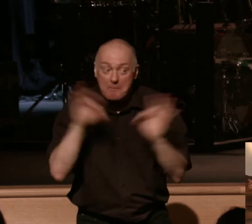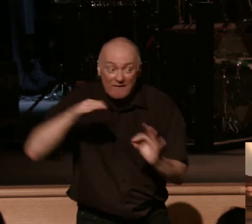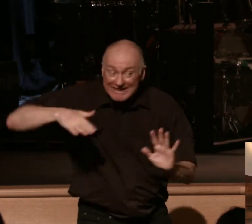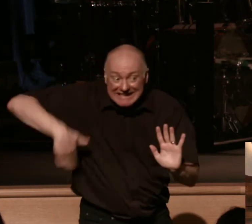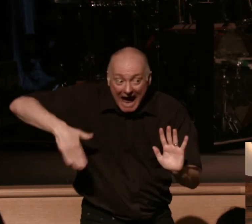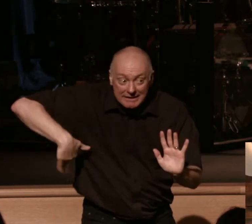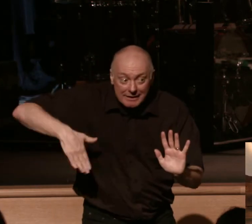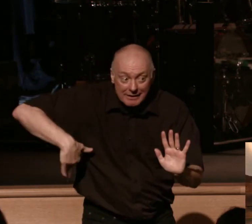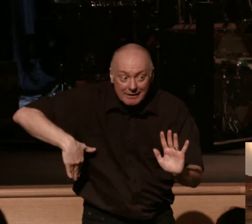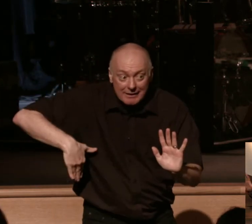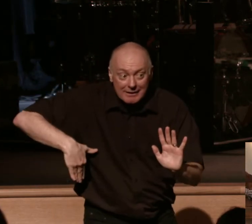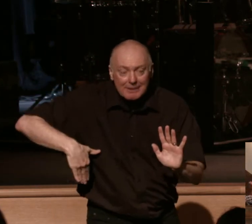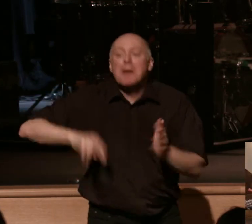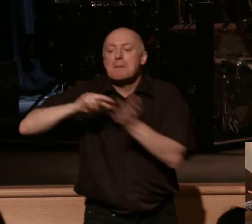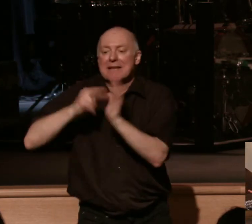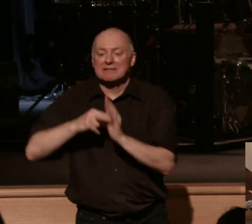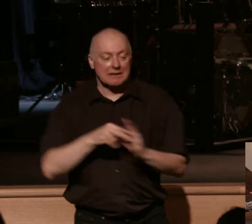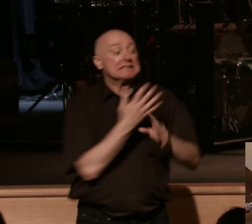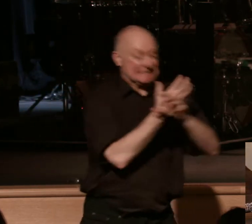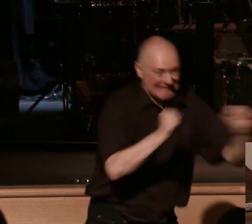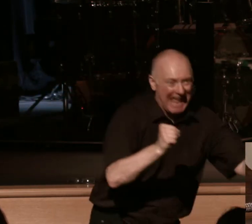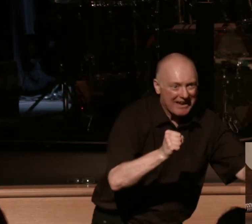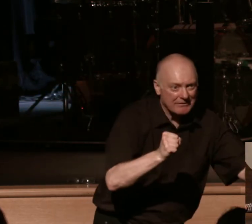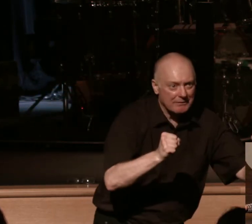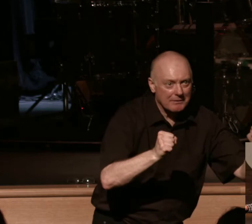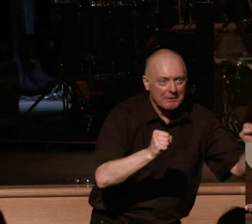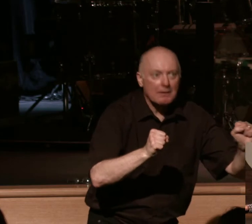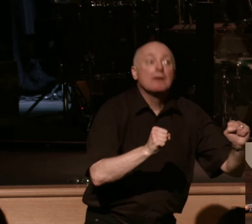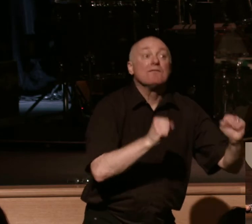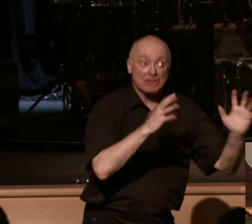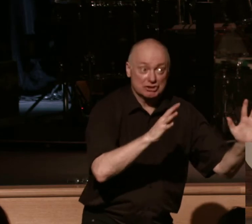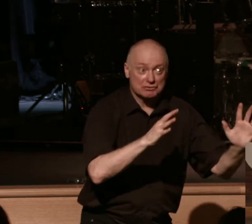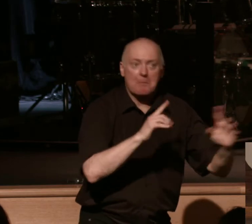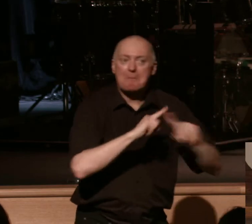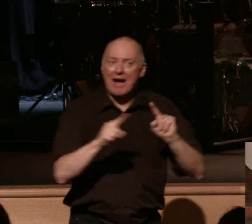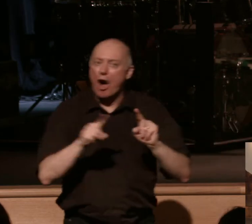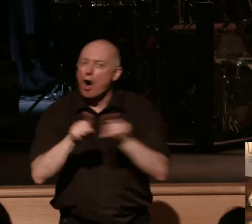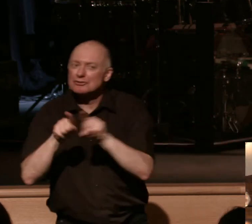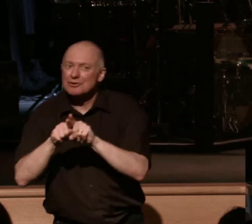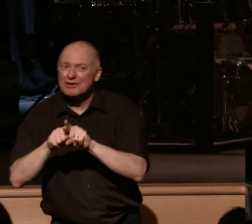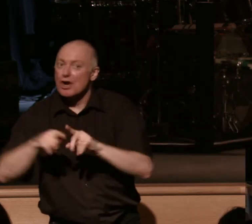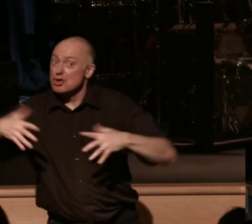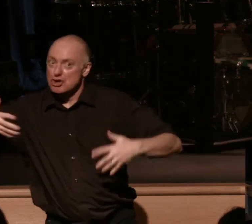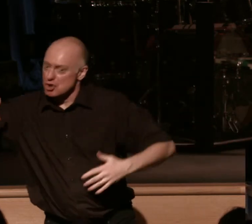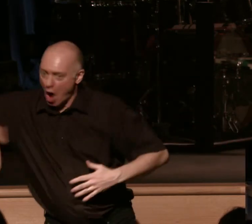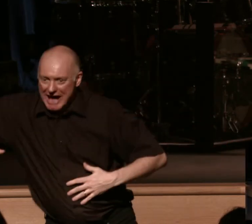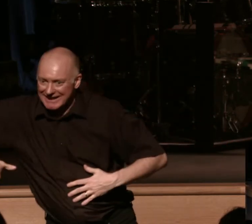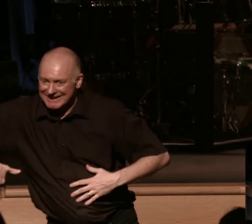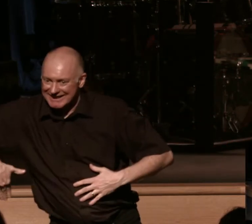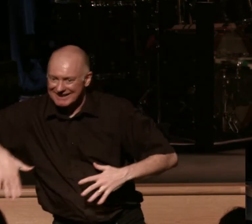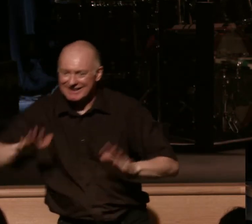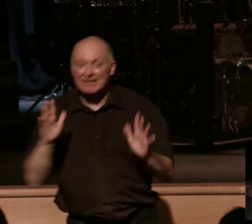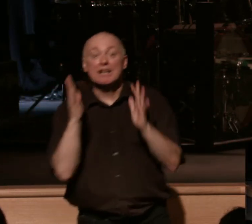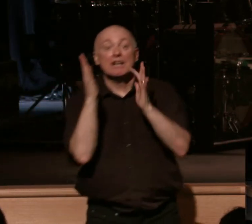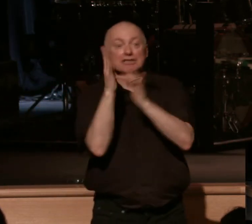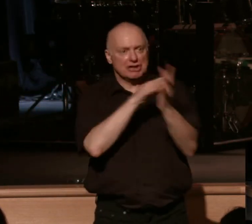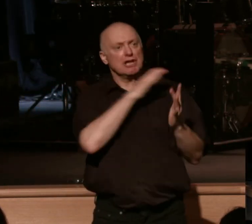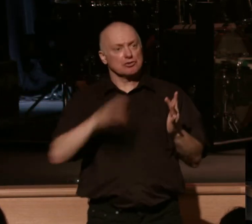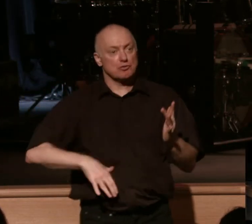day's coming. That's the not yet portion of our salvation. There's the aspect of God's kingdom. Jesus Christ has come.